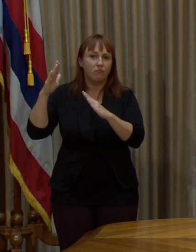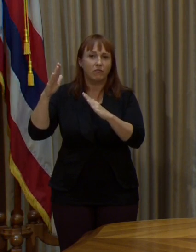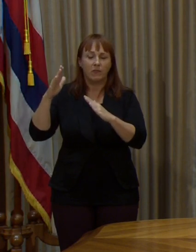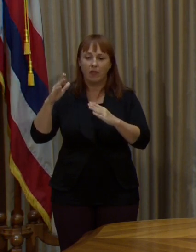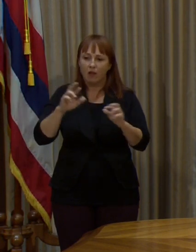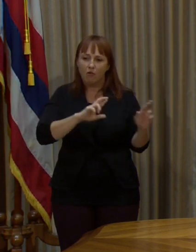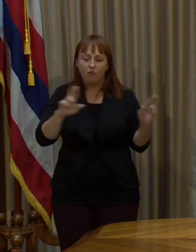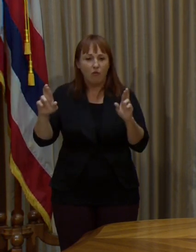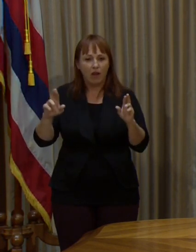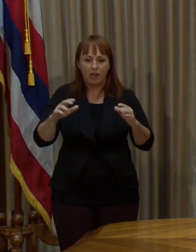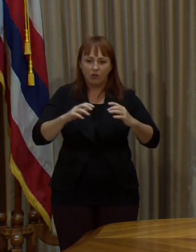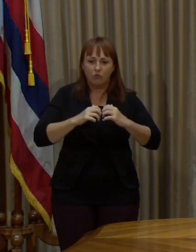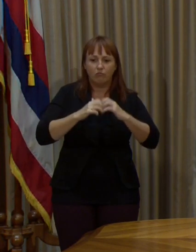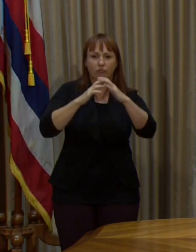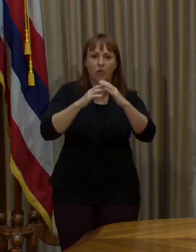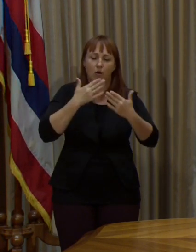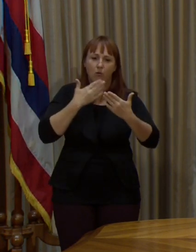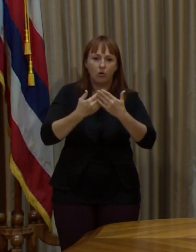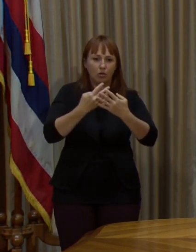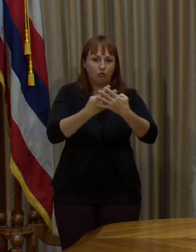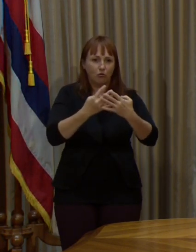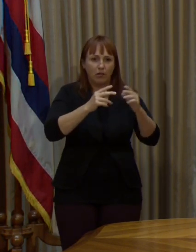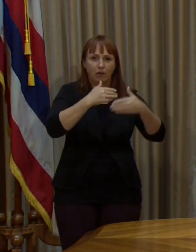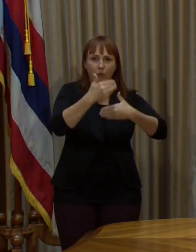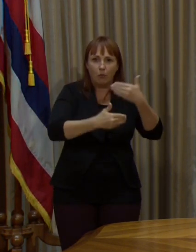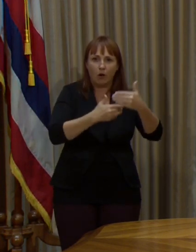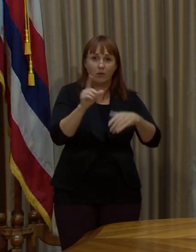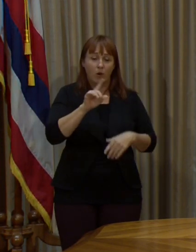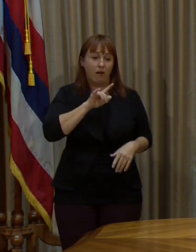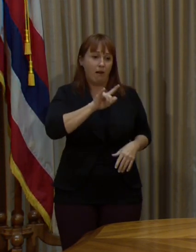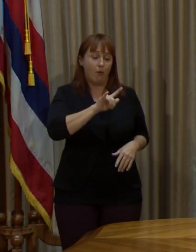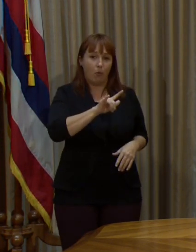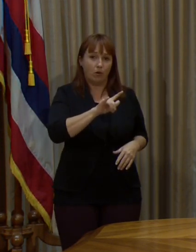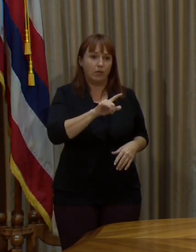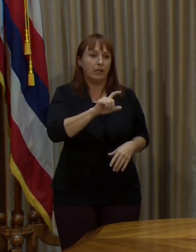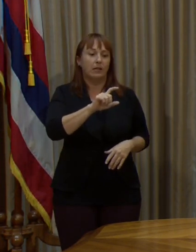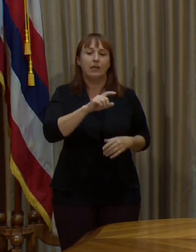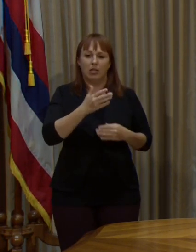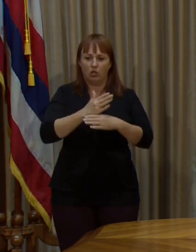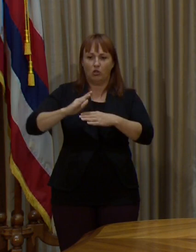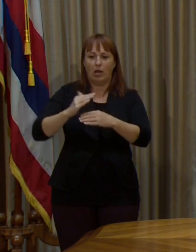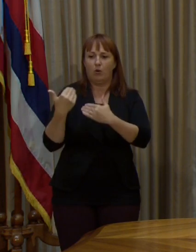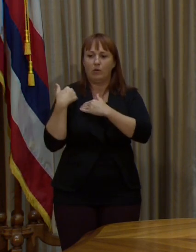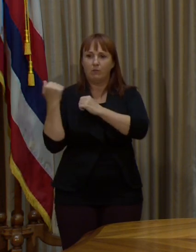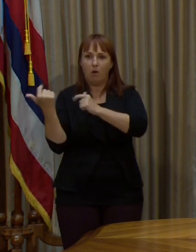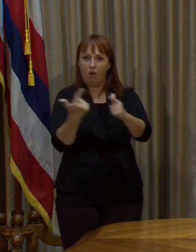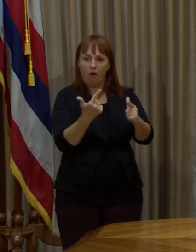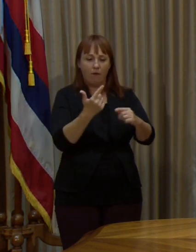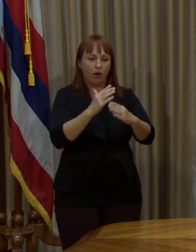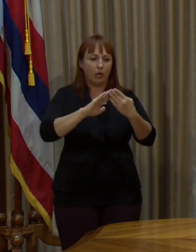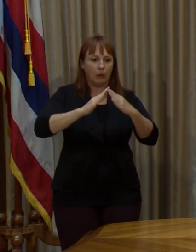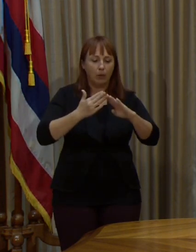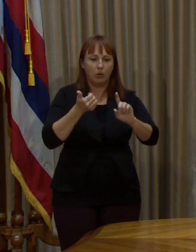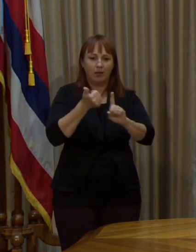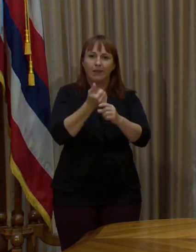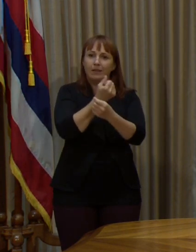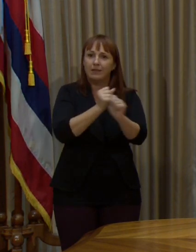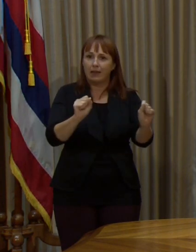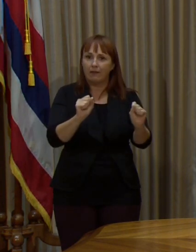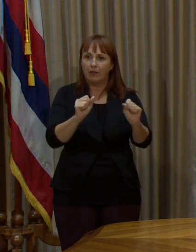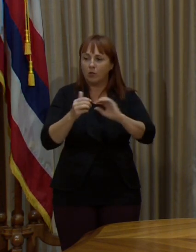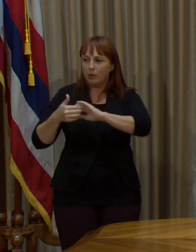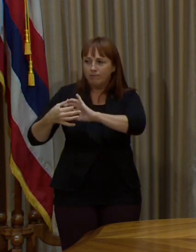standing up a robust screening process at the airports. It is a shared responsibility to keep our communities safe. So we're very